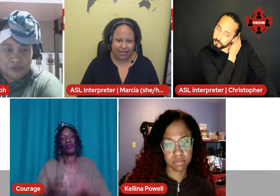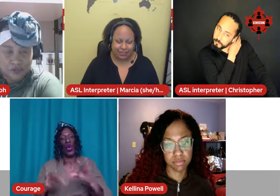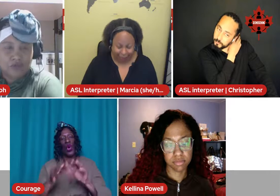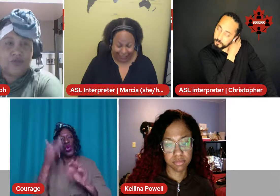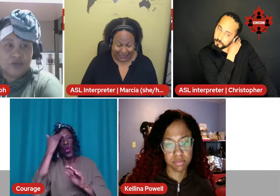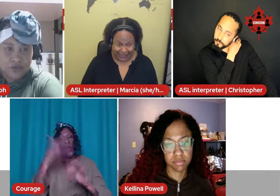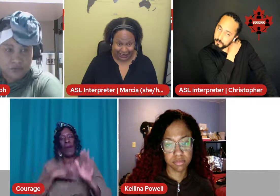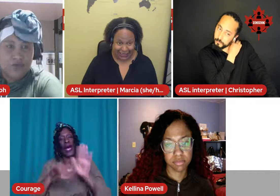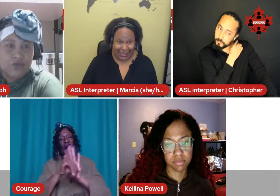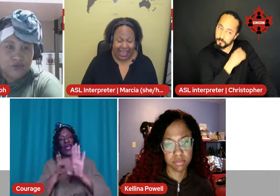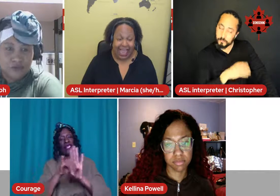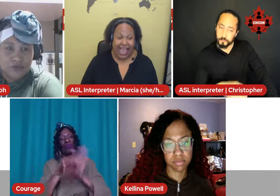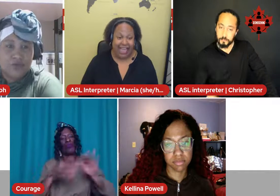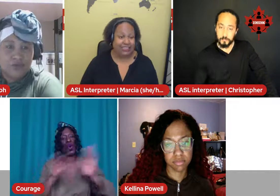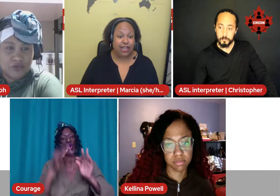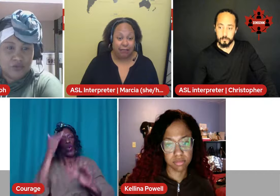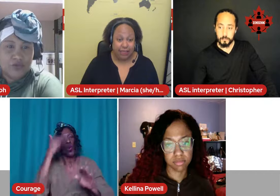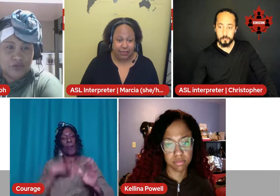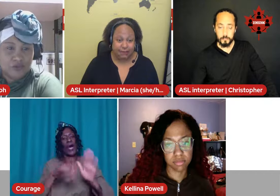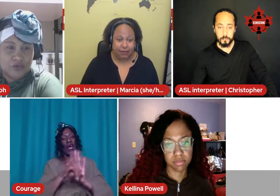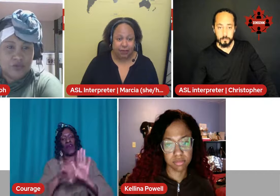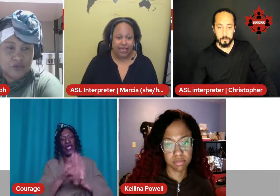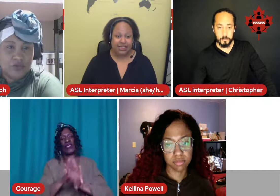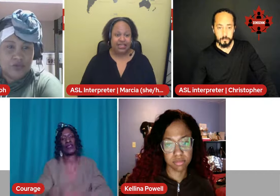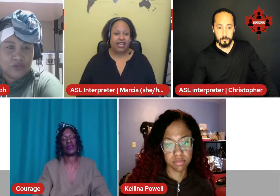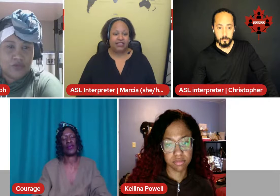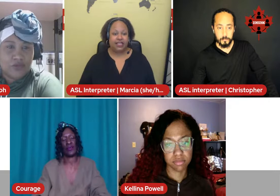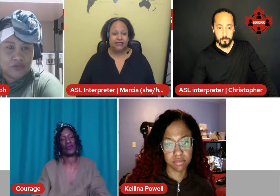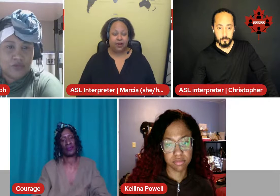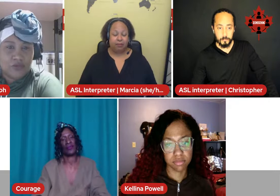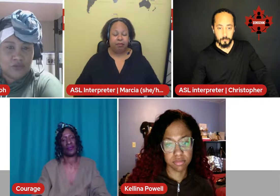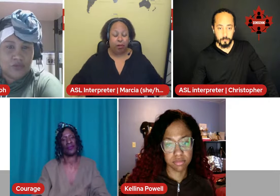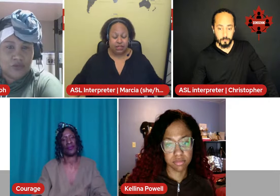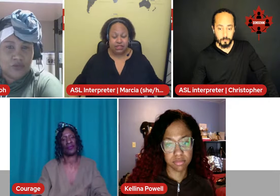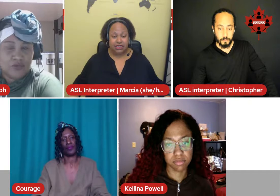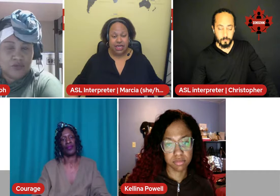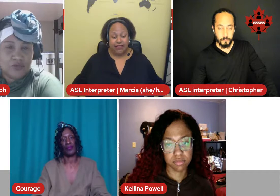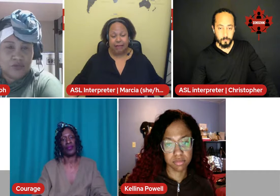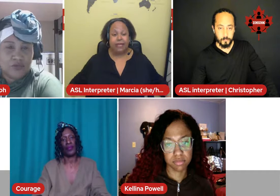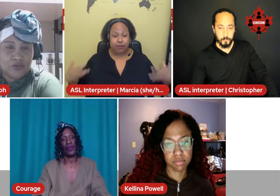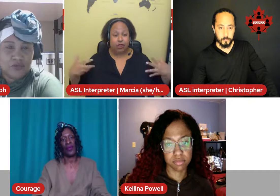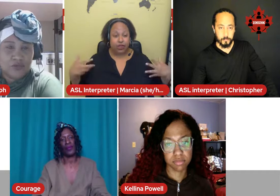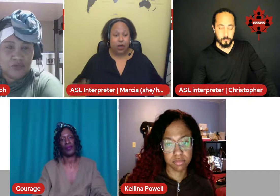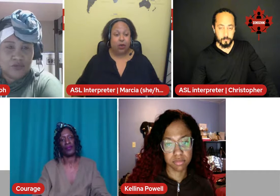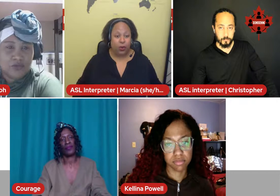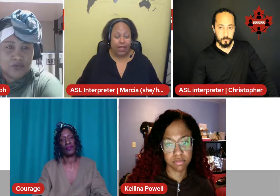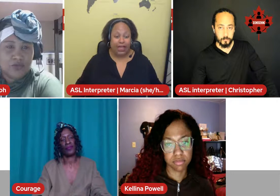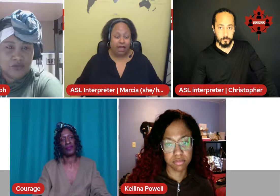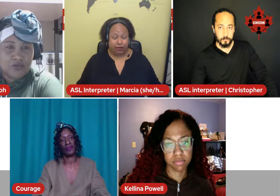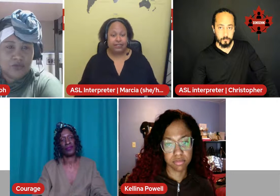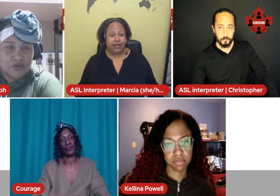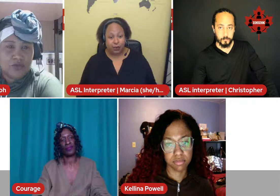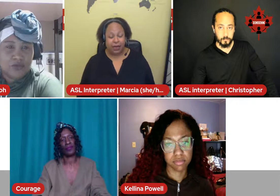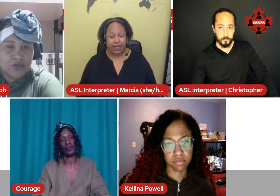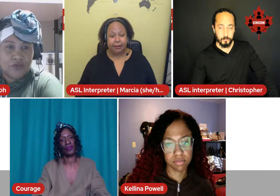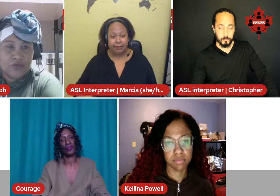and it's not me. My identity I think is very important that people know and understand who I am.